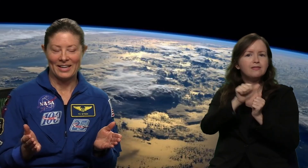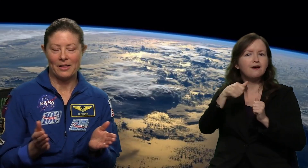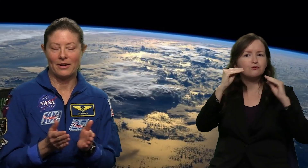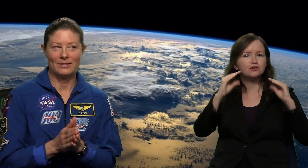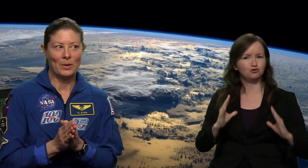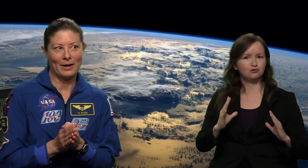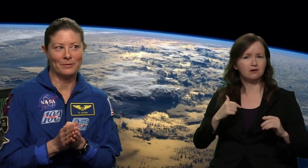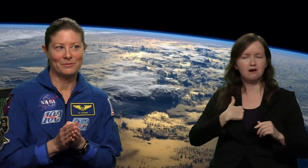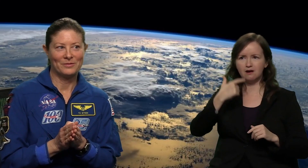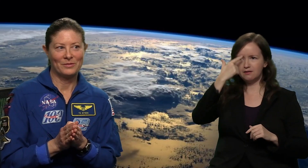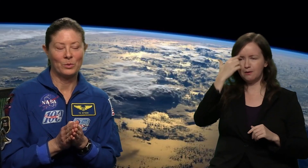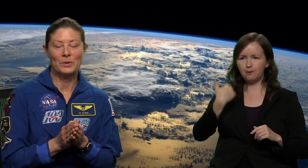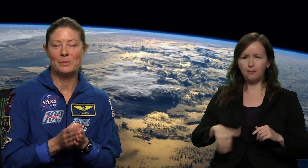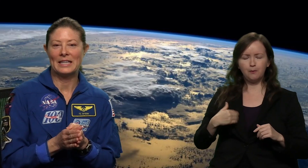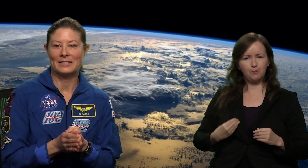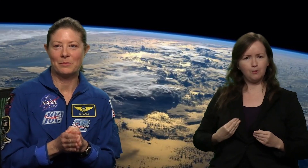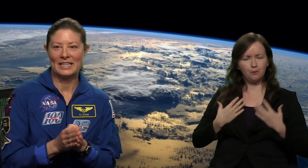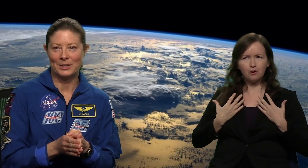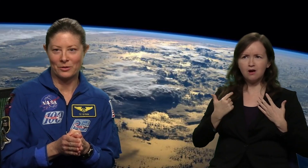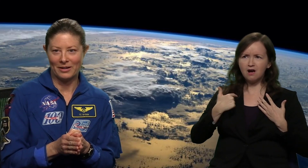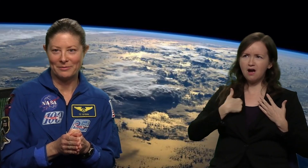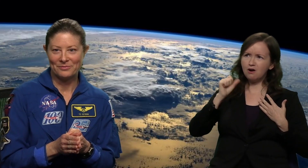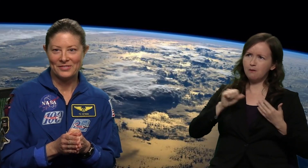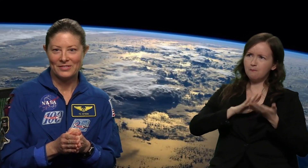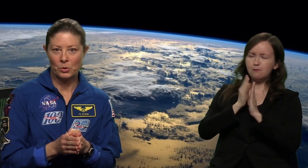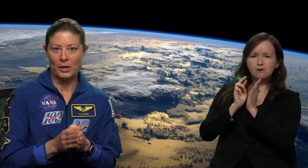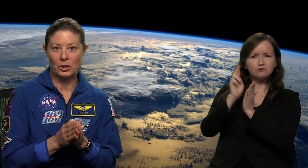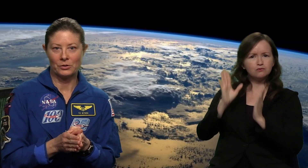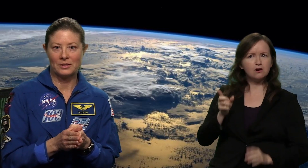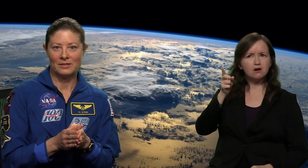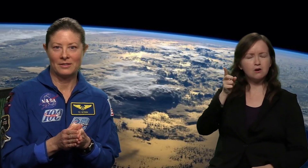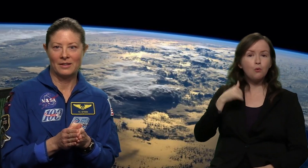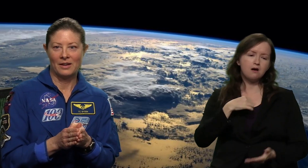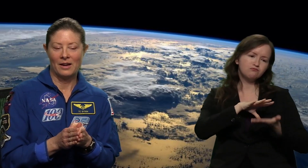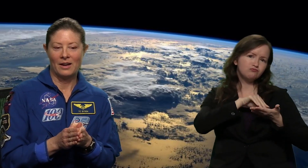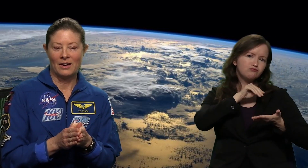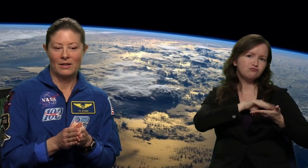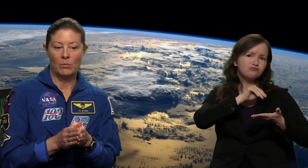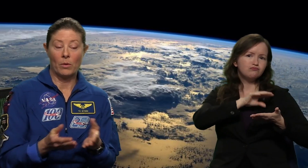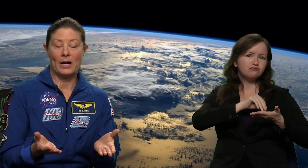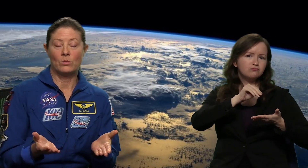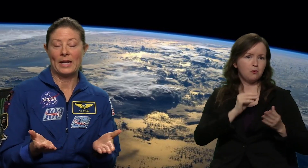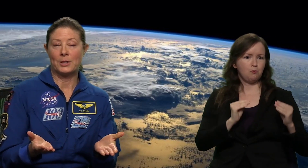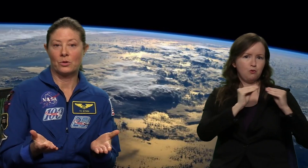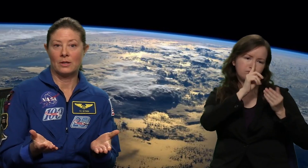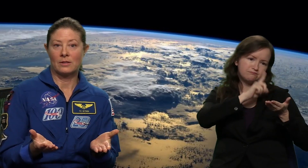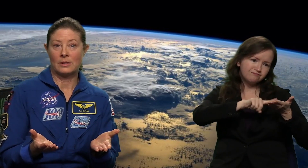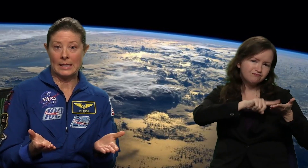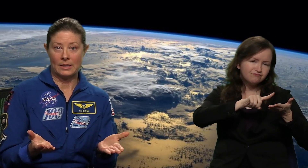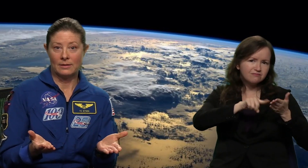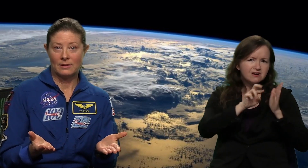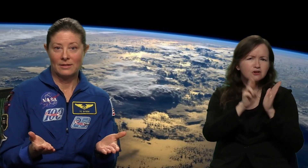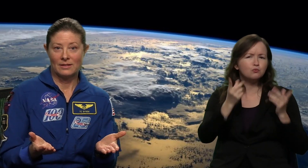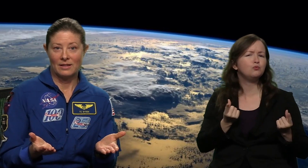And I thought, wow, what would it be like to be an astronaut? So I learned more about what astronauts